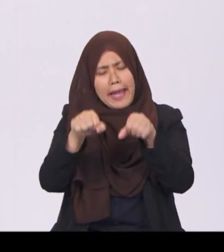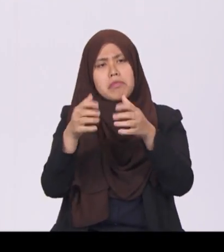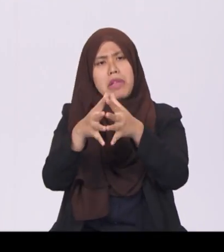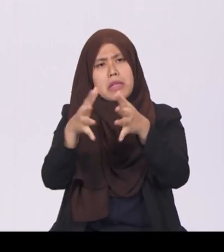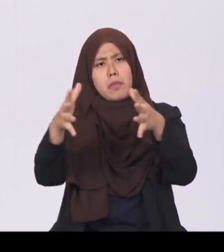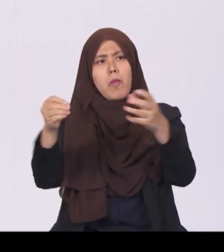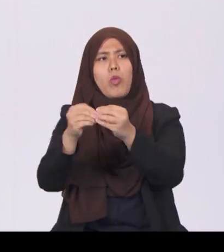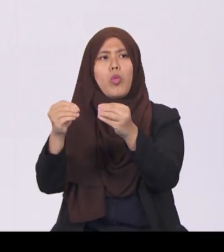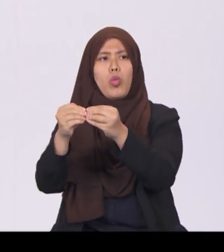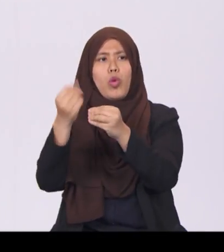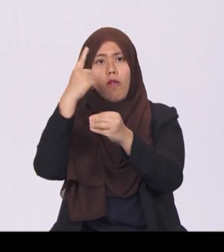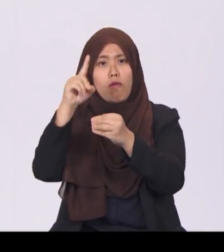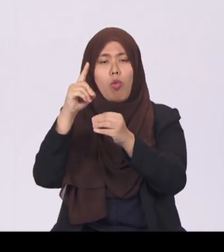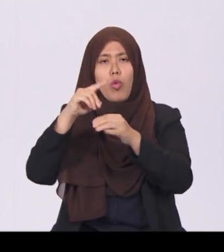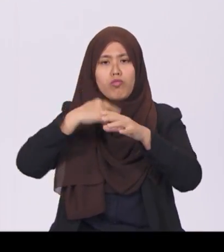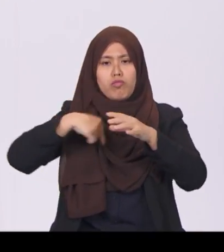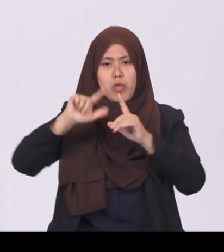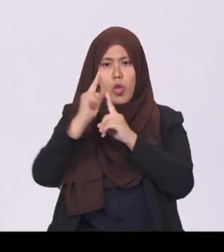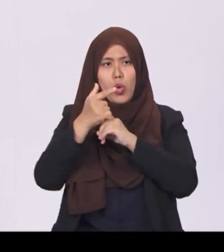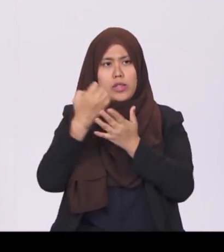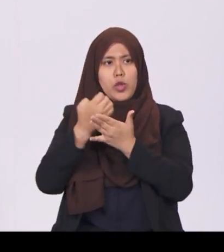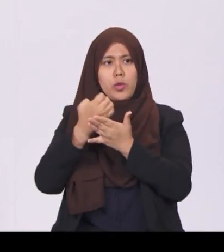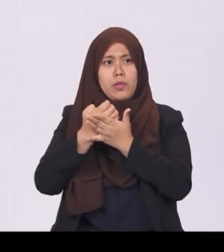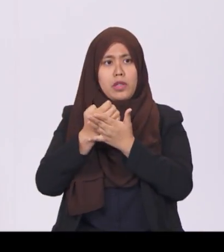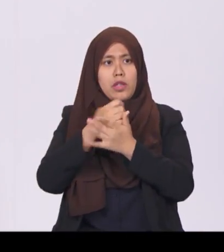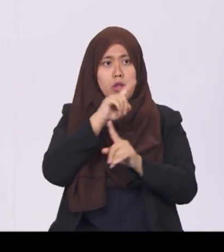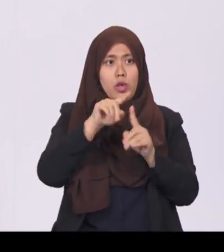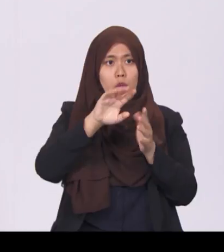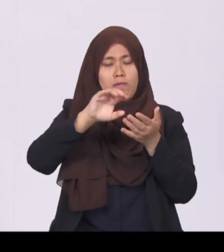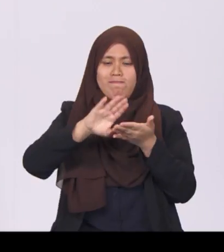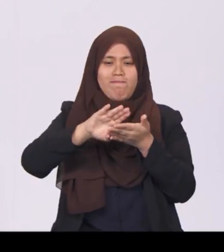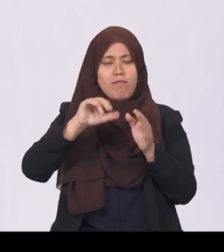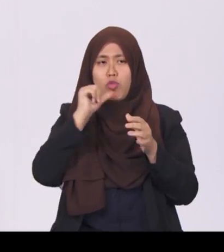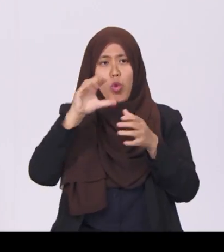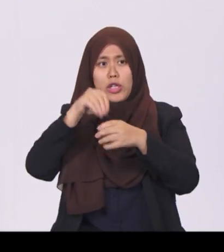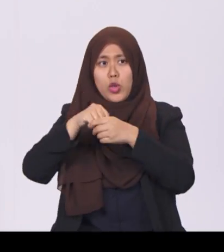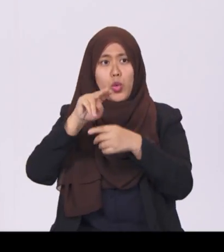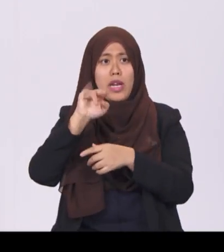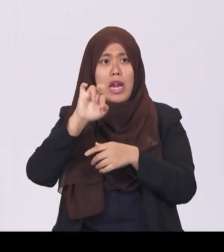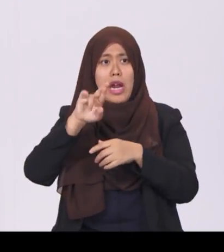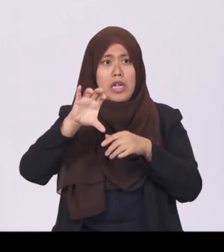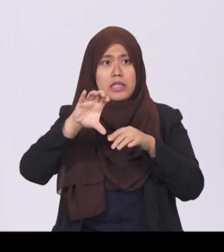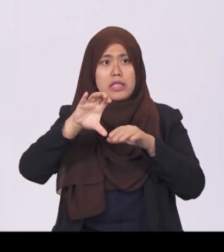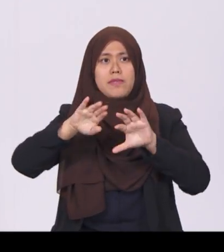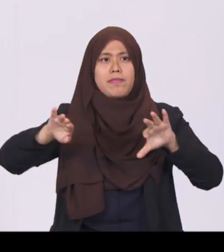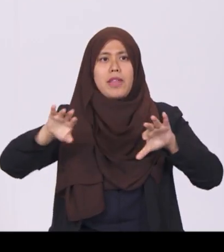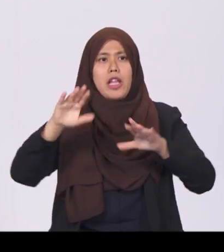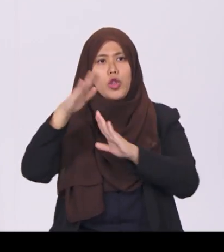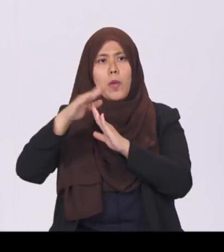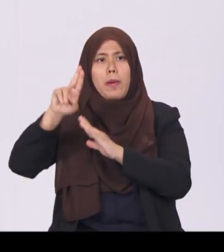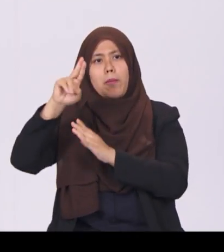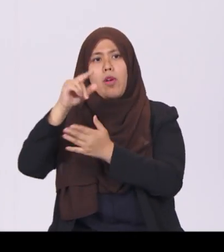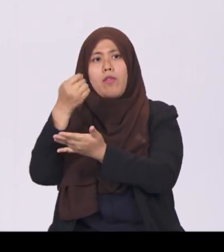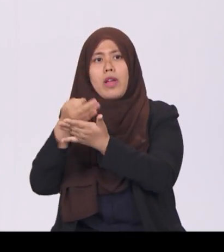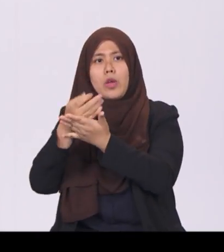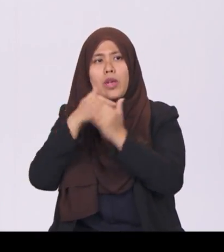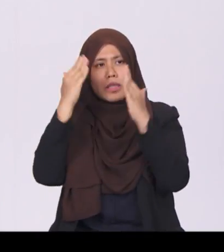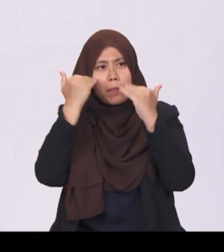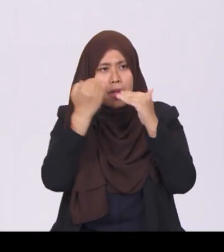When we exclude NIRC and top-ups to funds, we expect a basic deficit of $1 billion or 0.2%